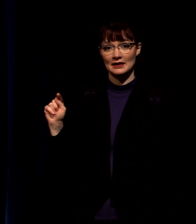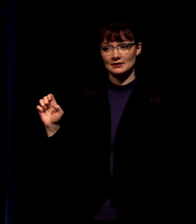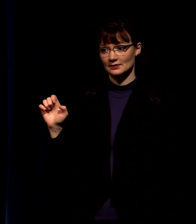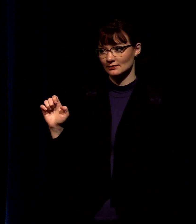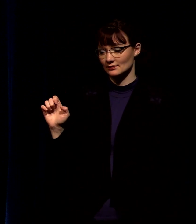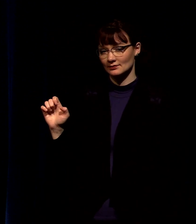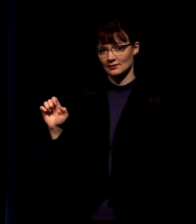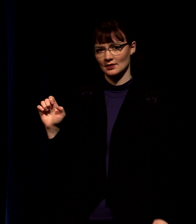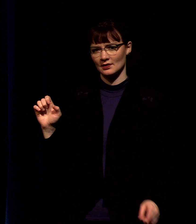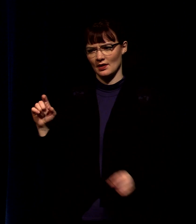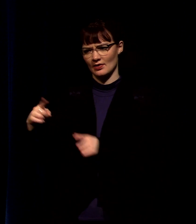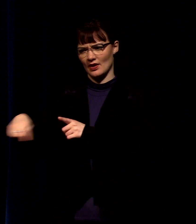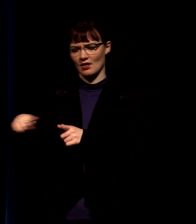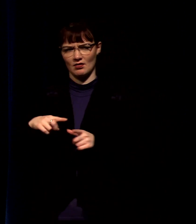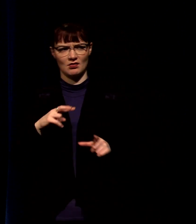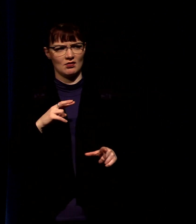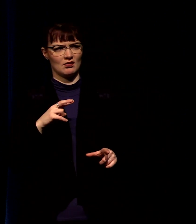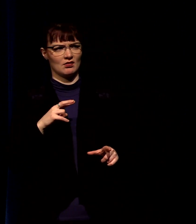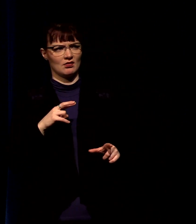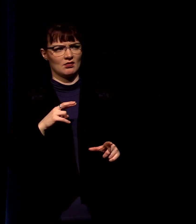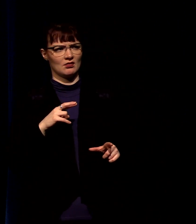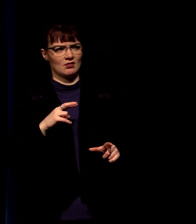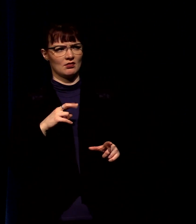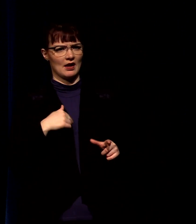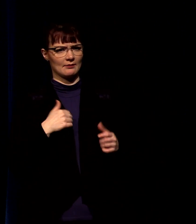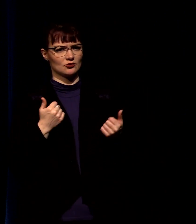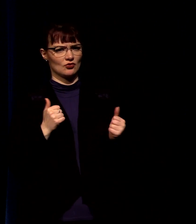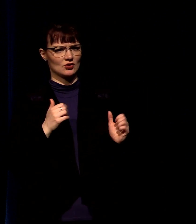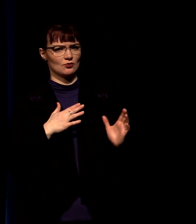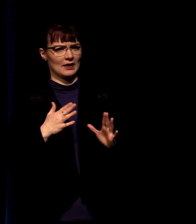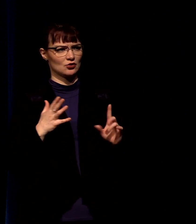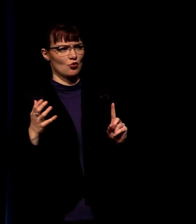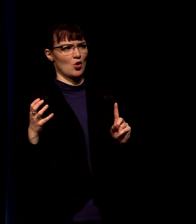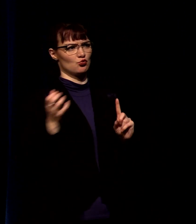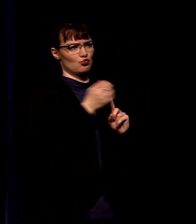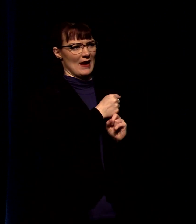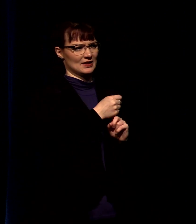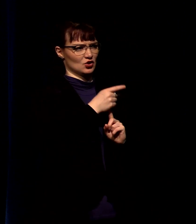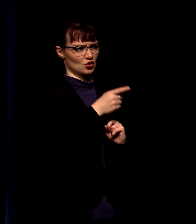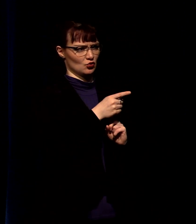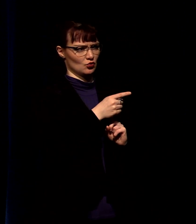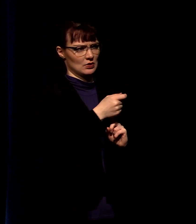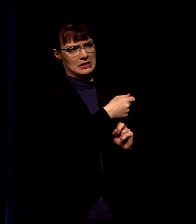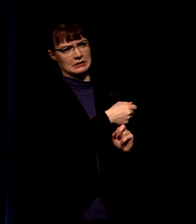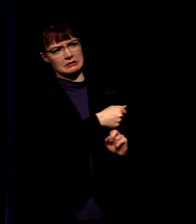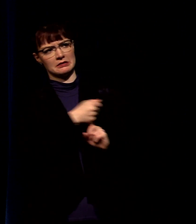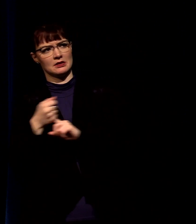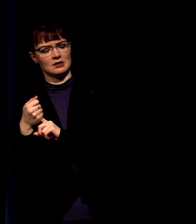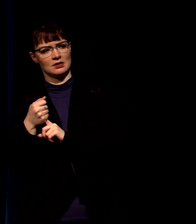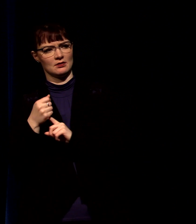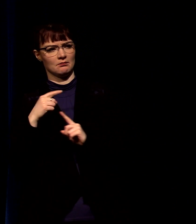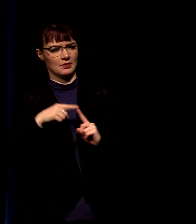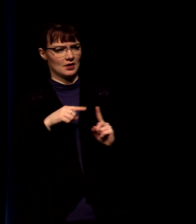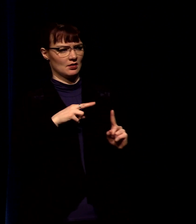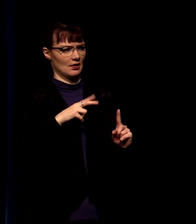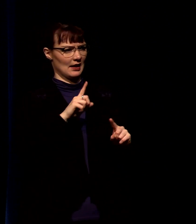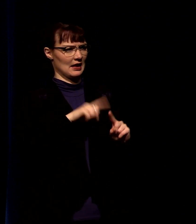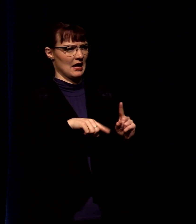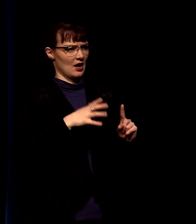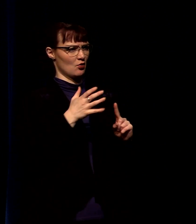they came to arrest him and they walk away amazed